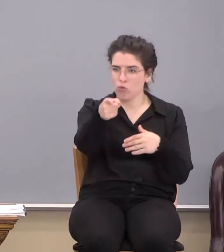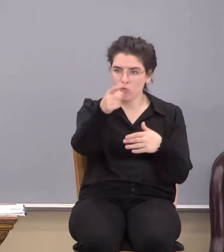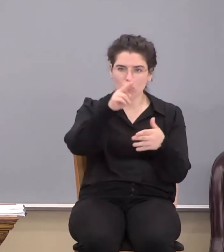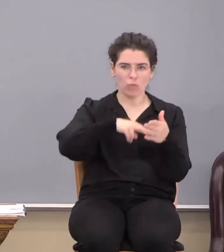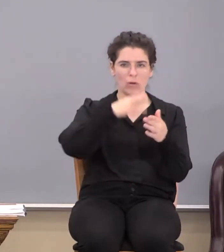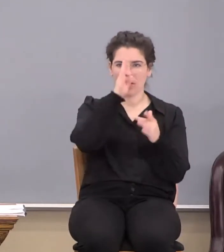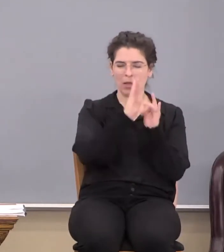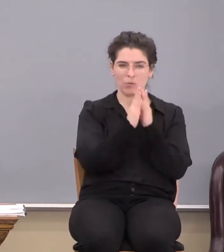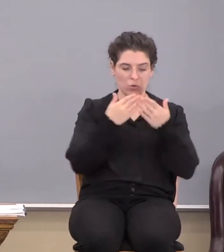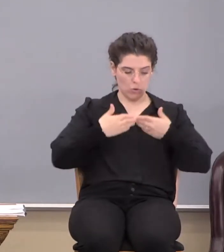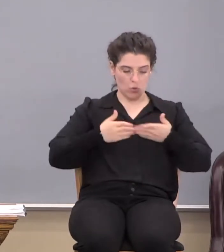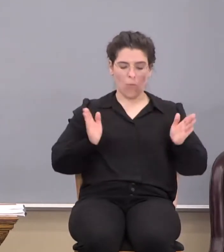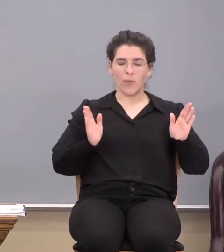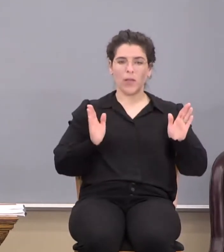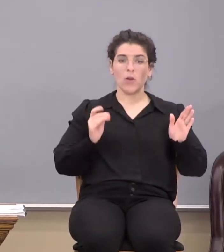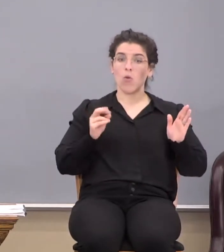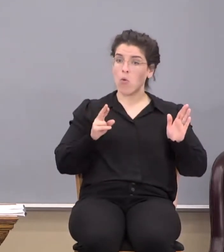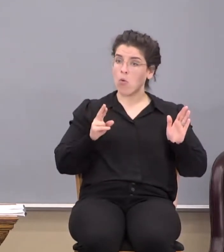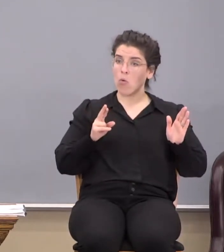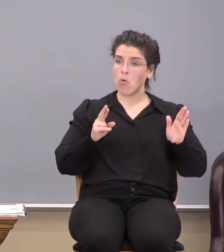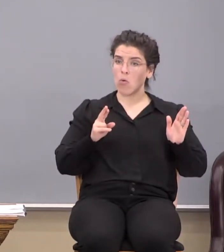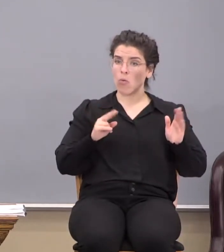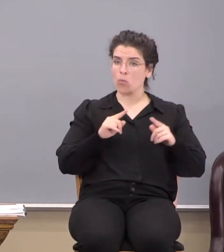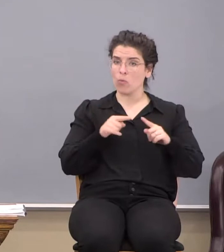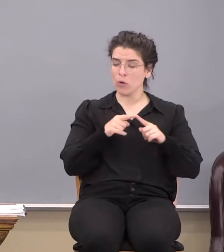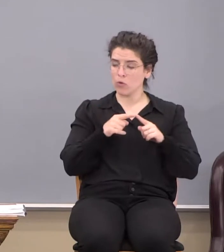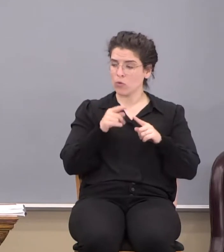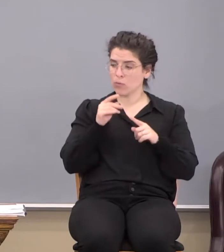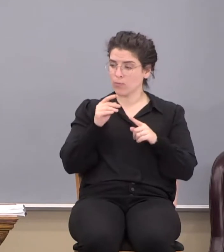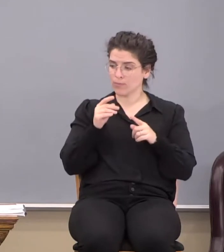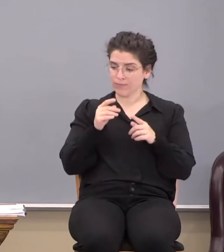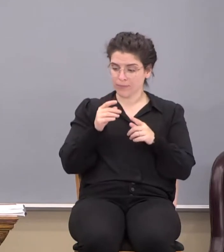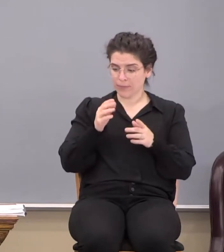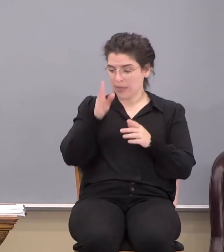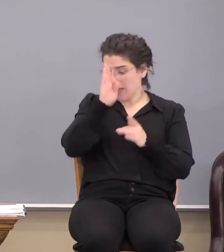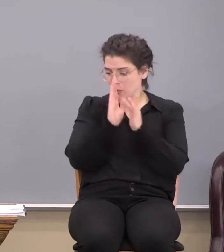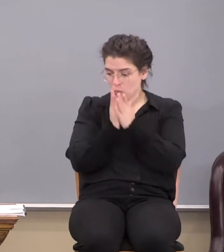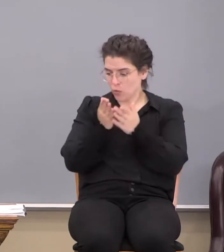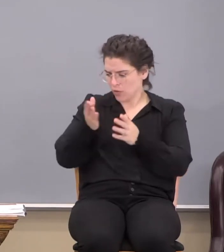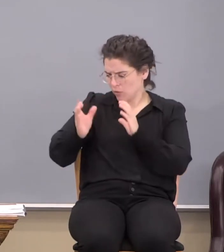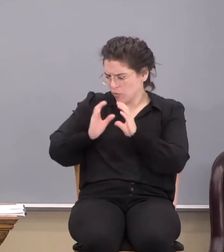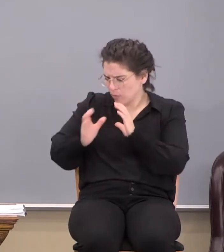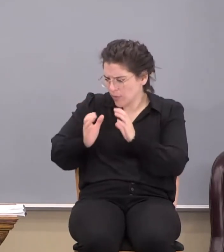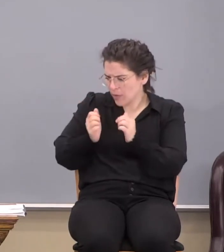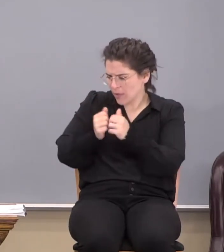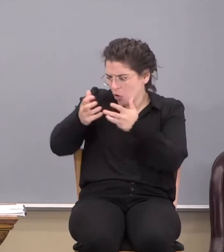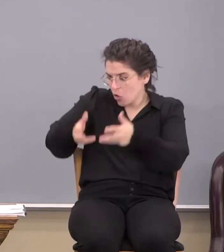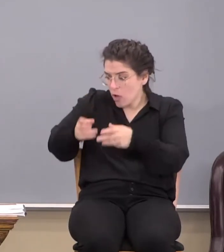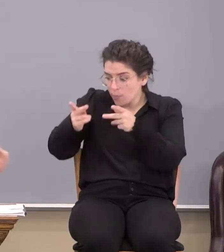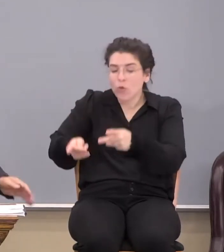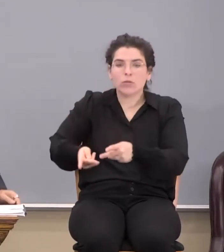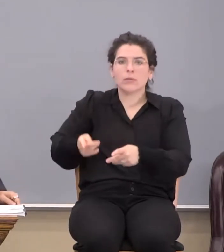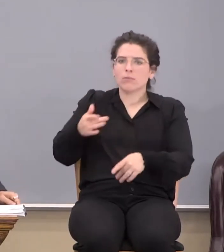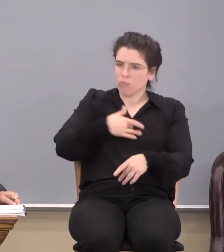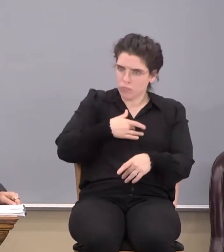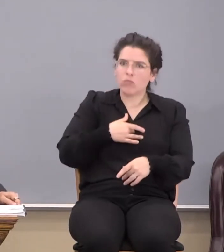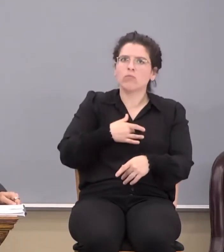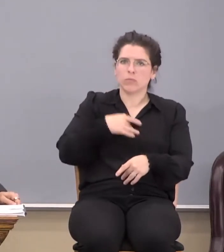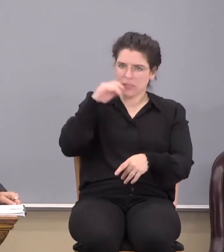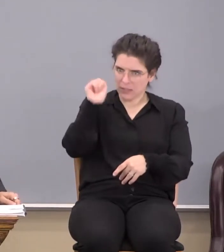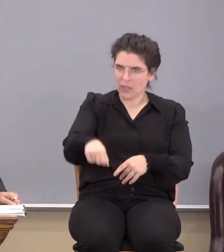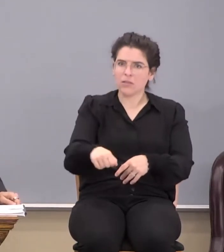word and your heart is open to it, or when you take God's word and you convey it to a lost person and so forth, it is getting to the heart.